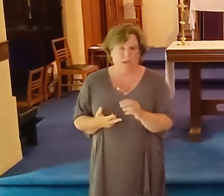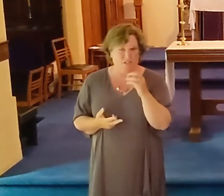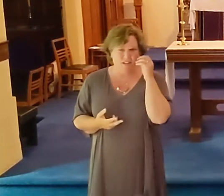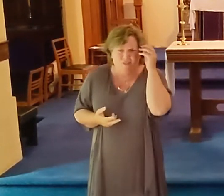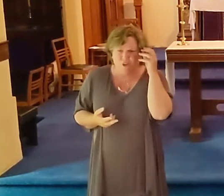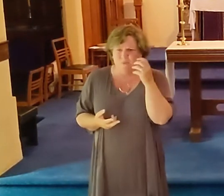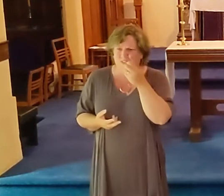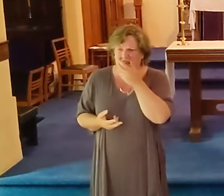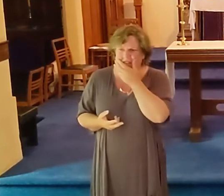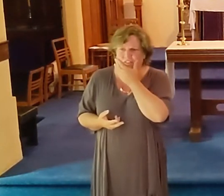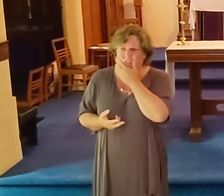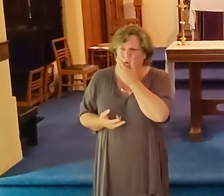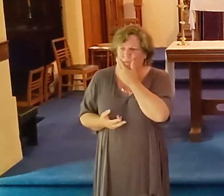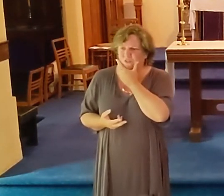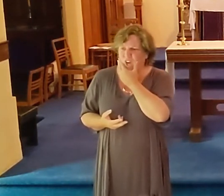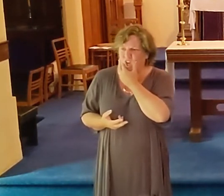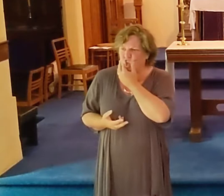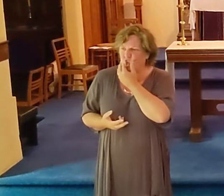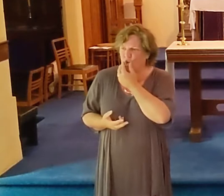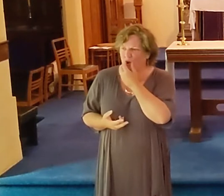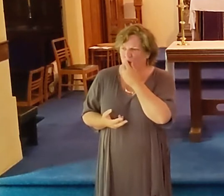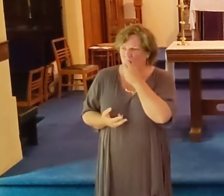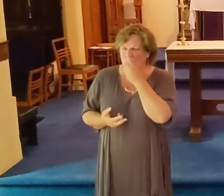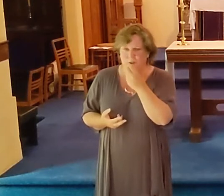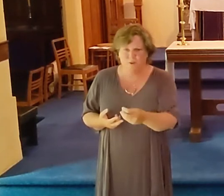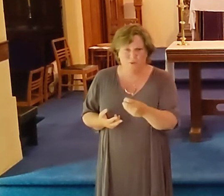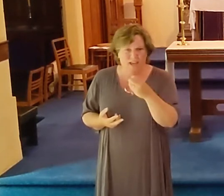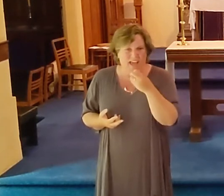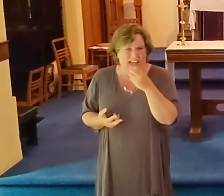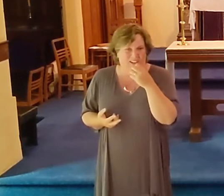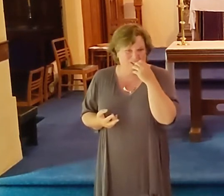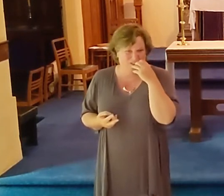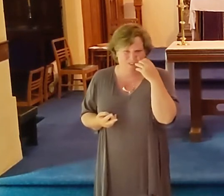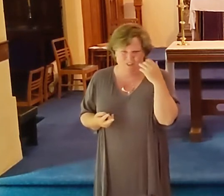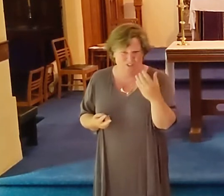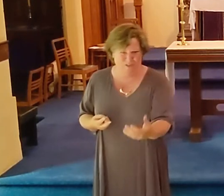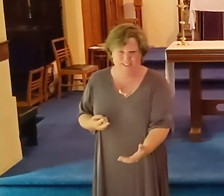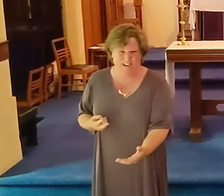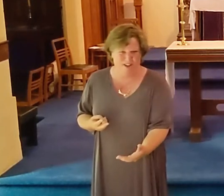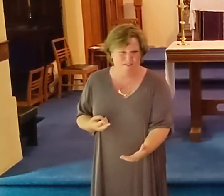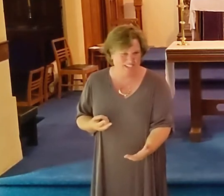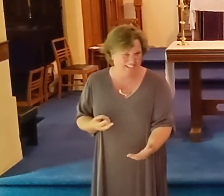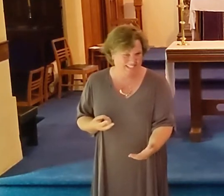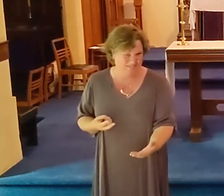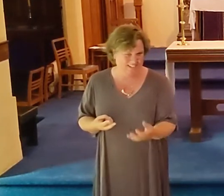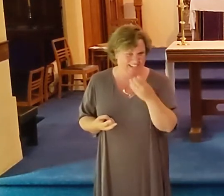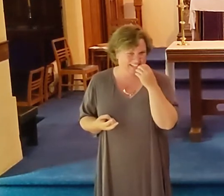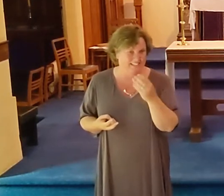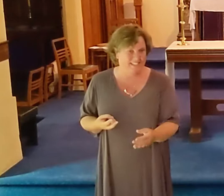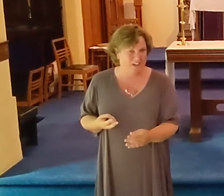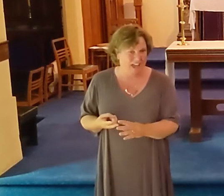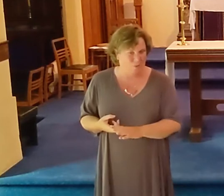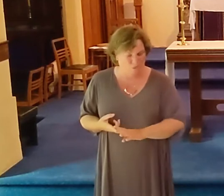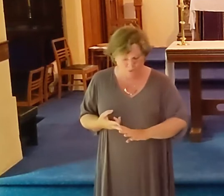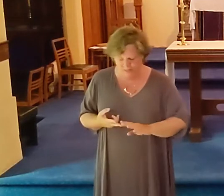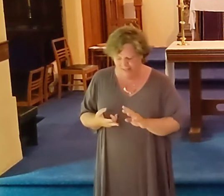So we had to like stop mid-sentence and think, we're Australians, I don't know how to communicate my feelings if I can't